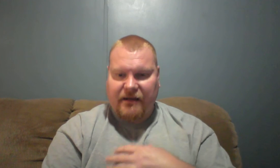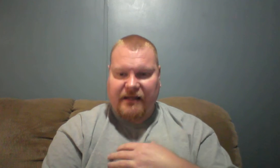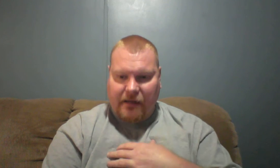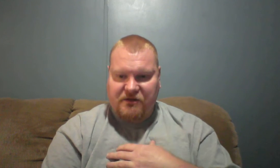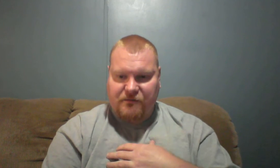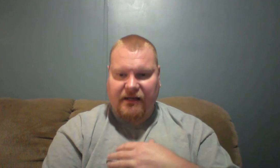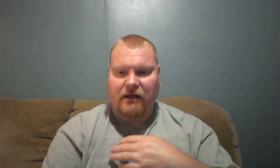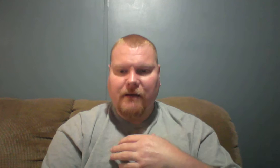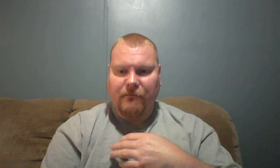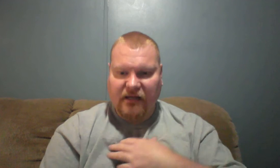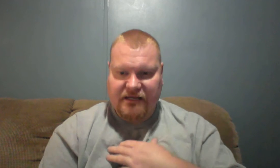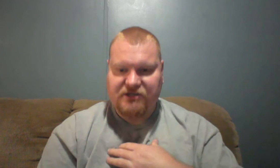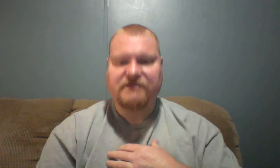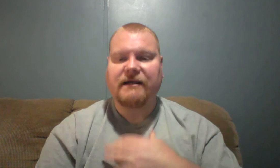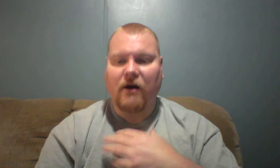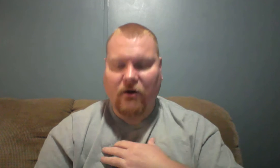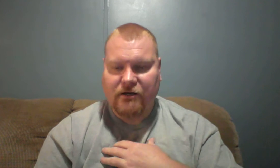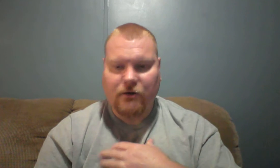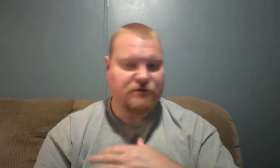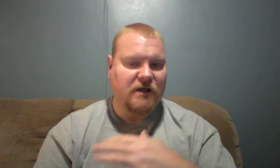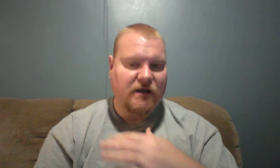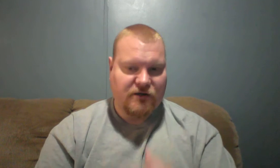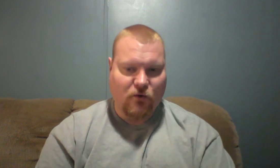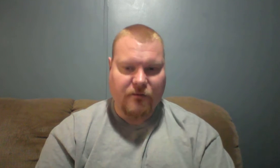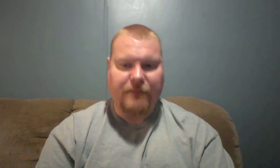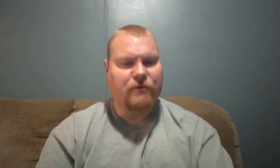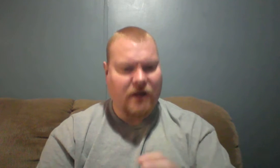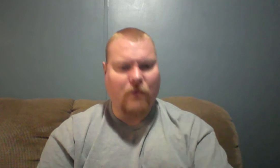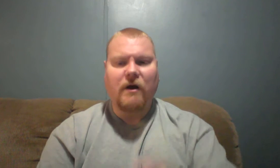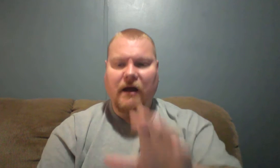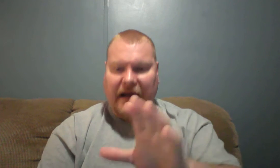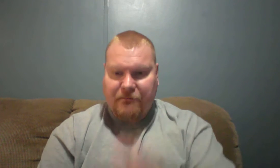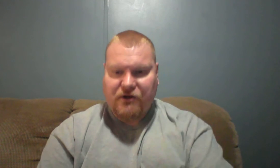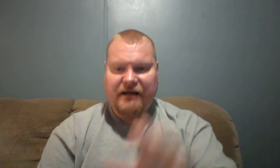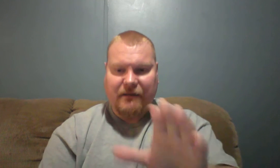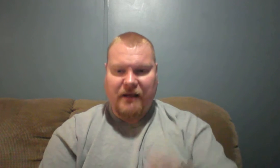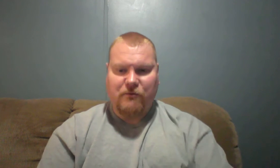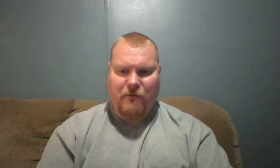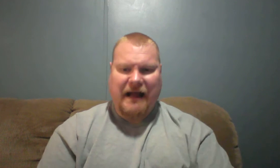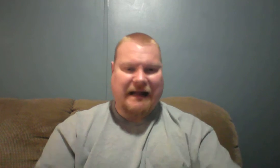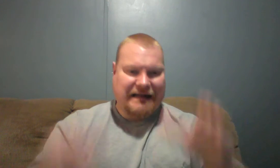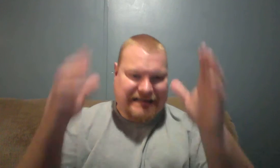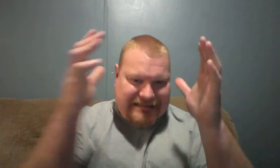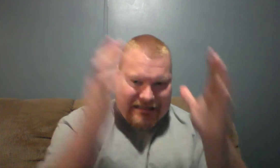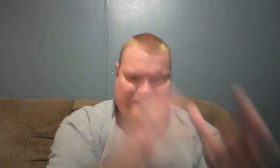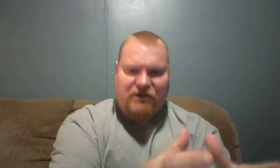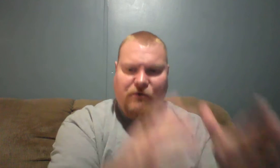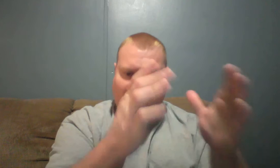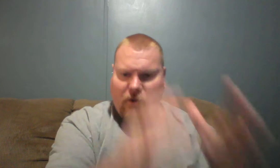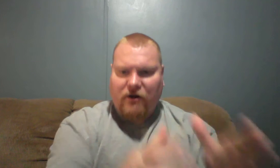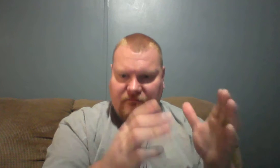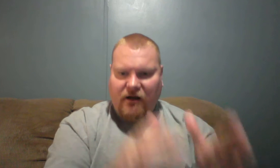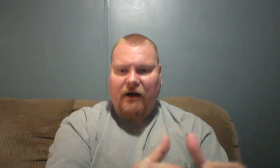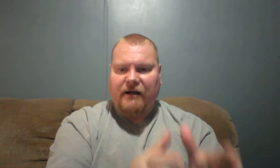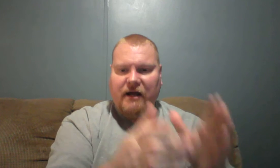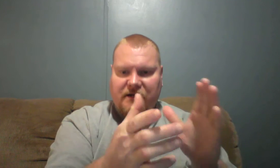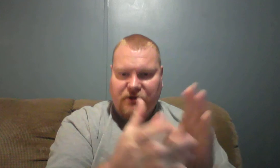that I'm just being malicious and hard-nosed toward people no I'm trying to get people back to the word of God to